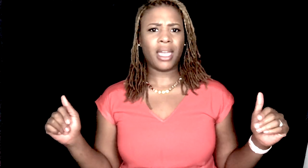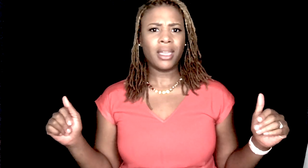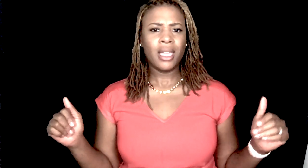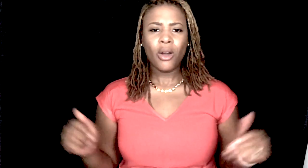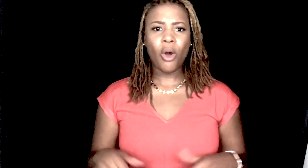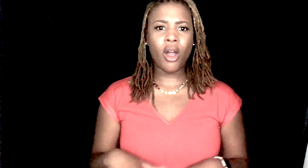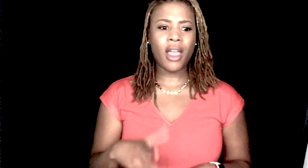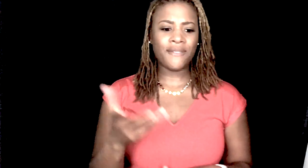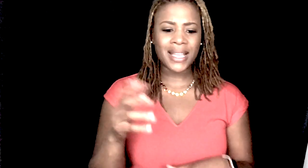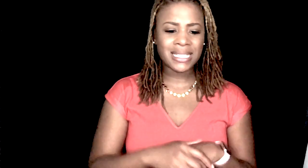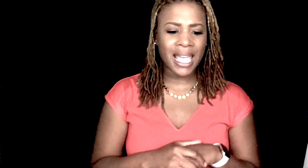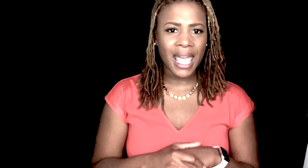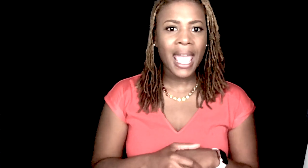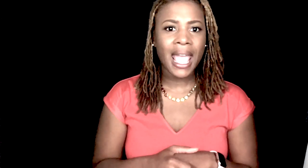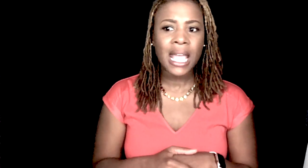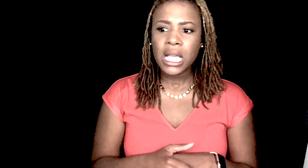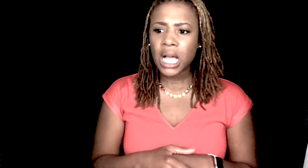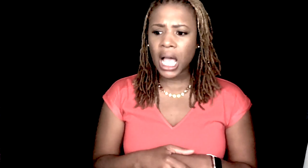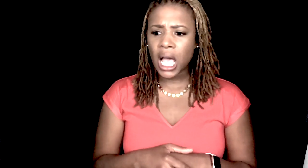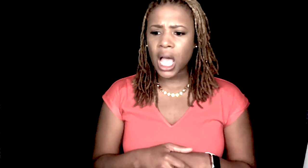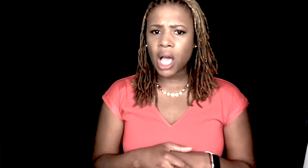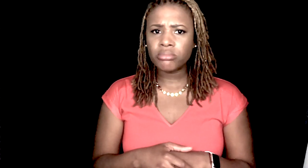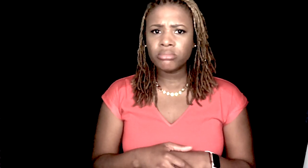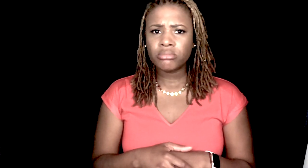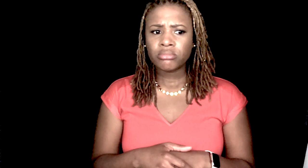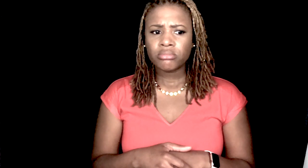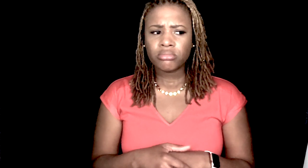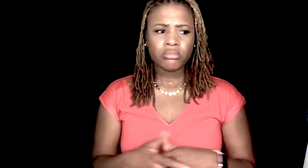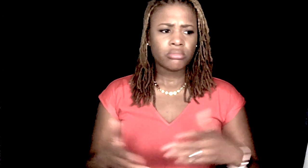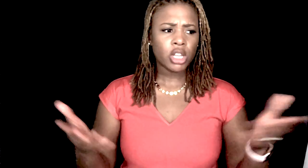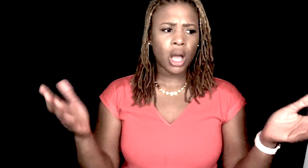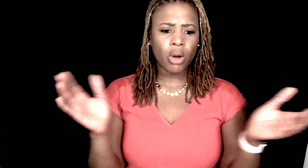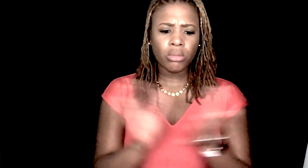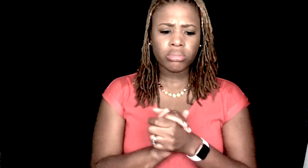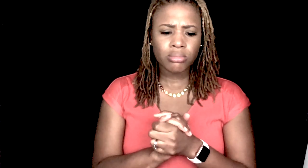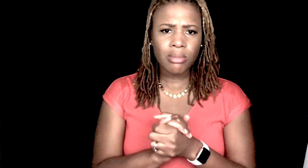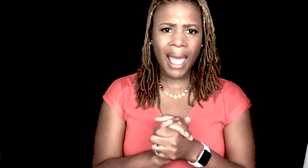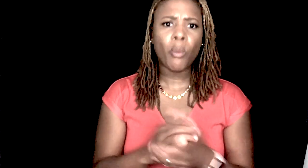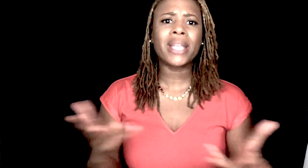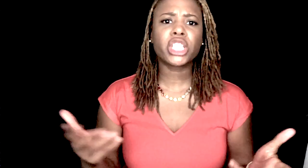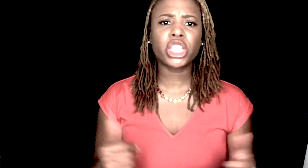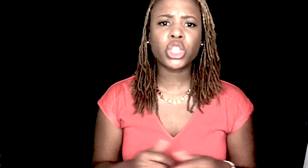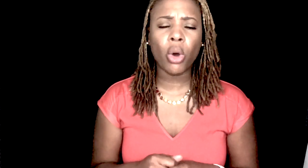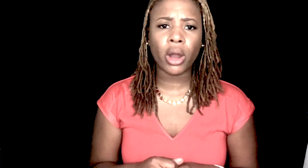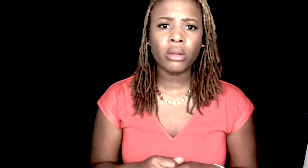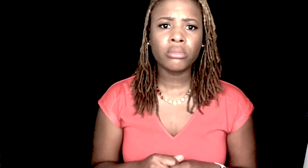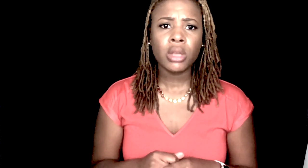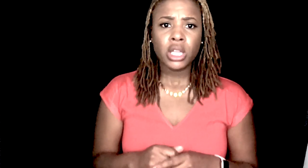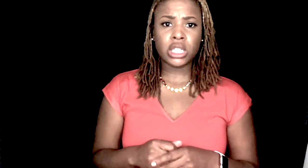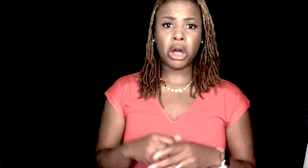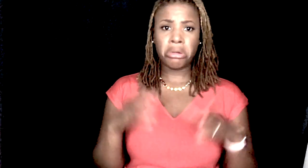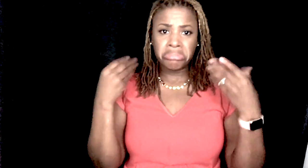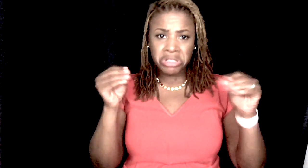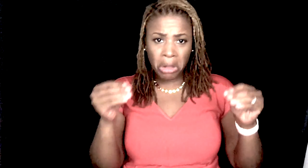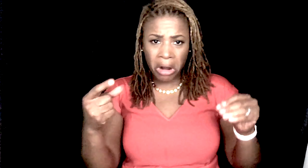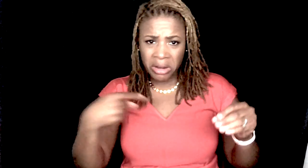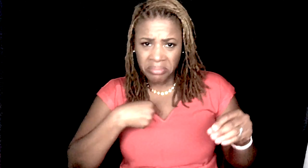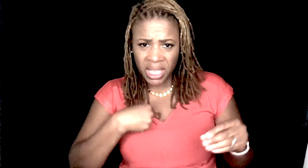Or, if I said, hey, you know, I went to the store. So, store, me,